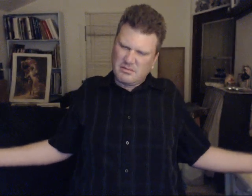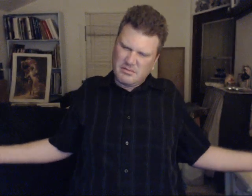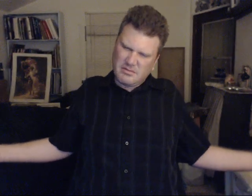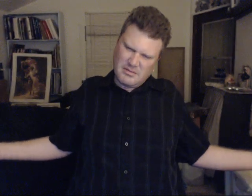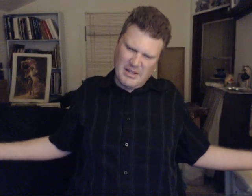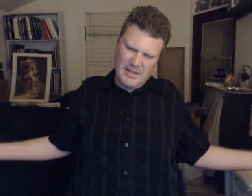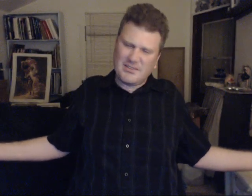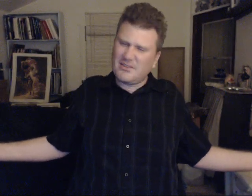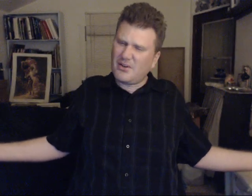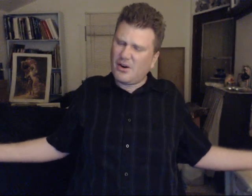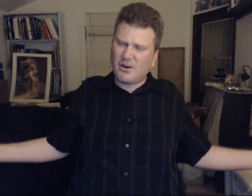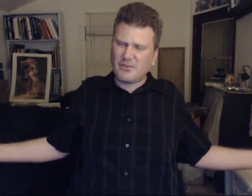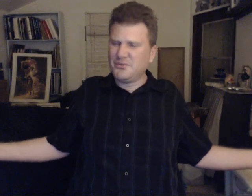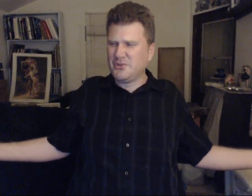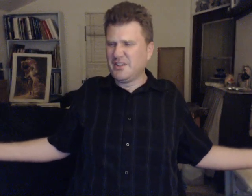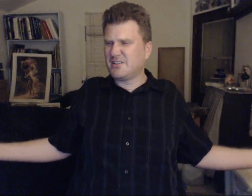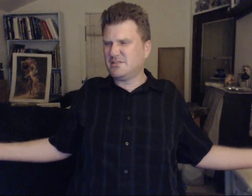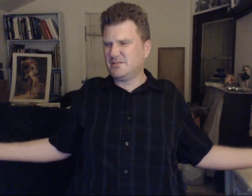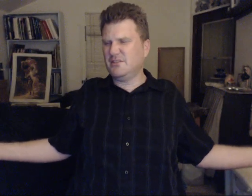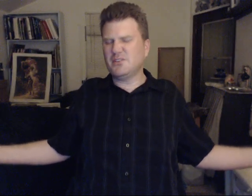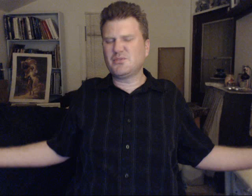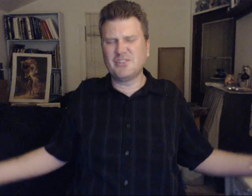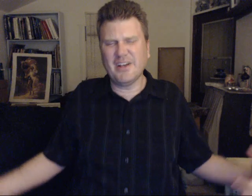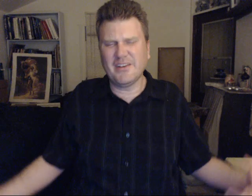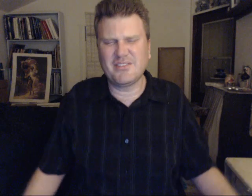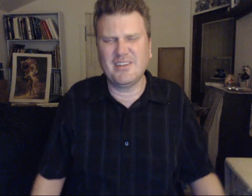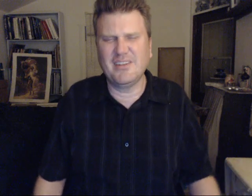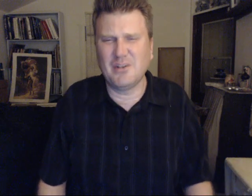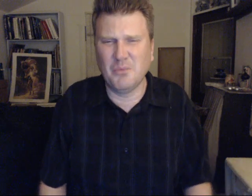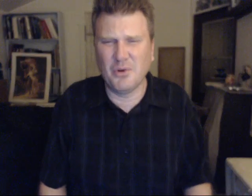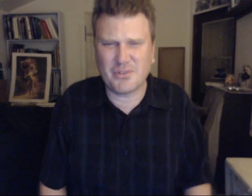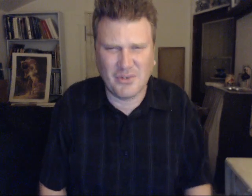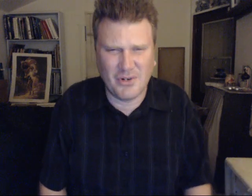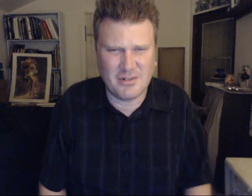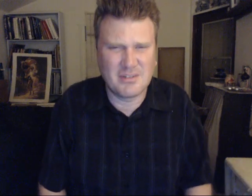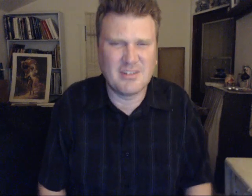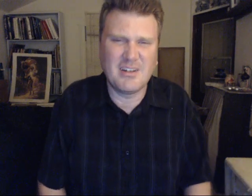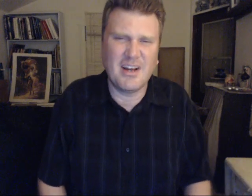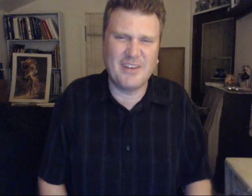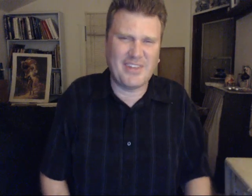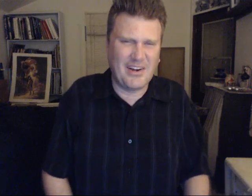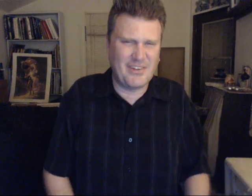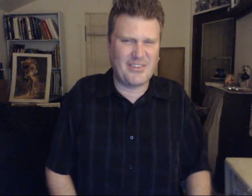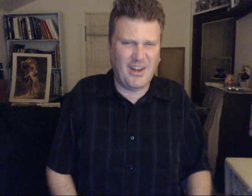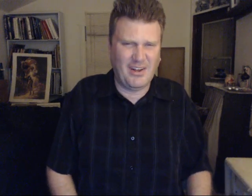It is... They're all unique. This one, yes, is an emotional... A sane asylum.